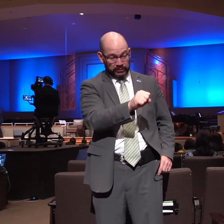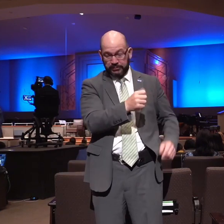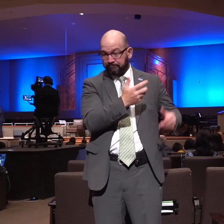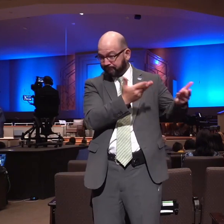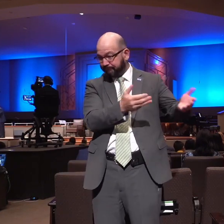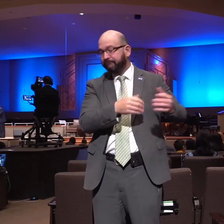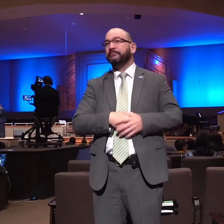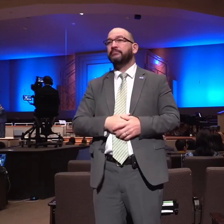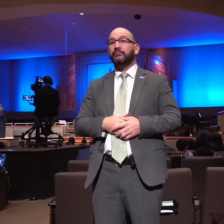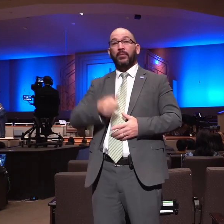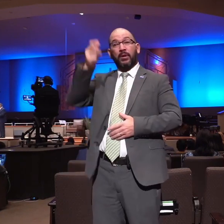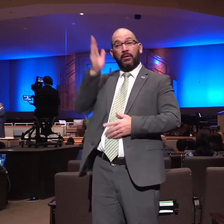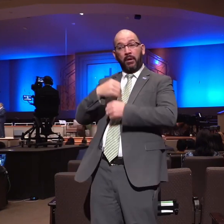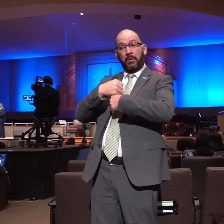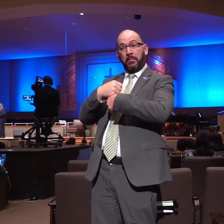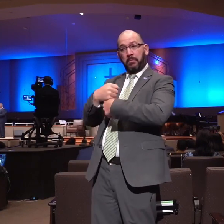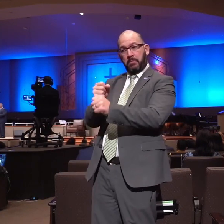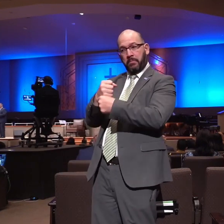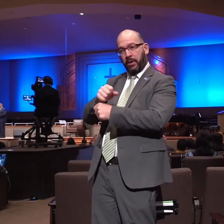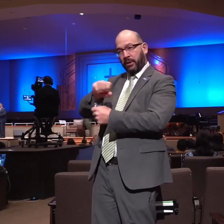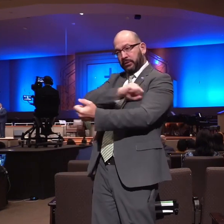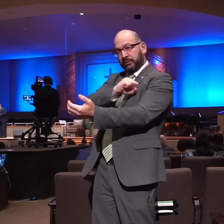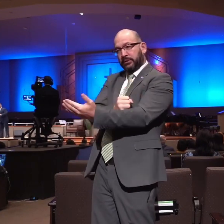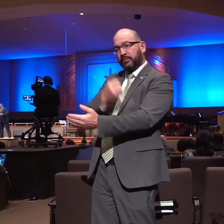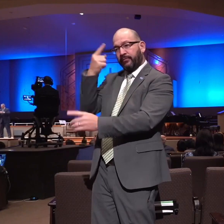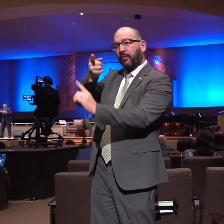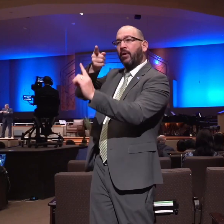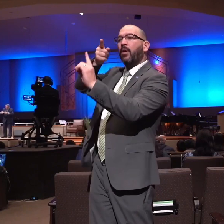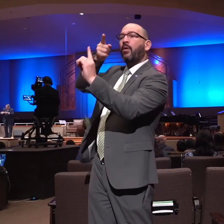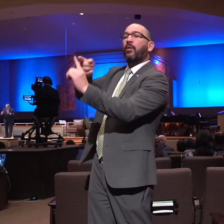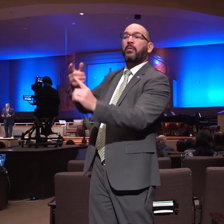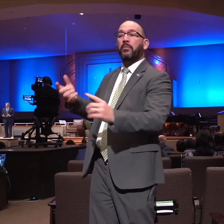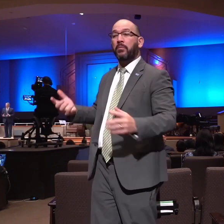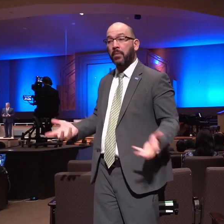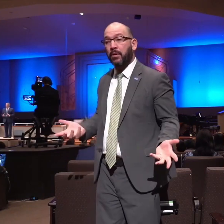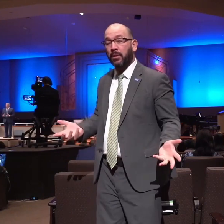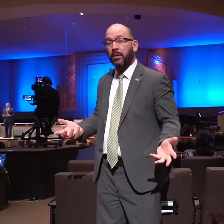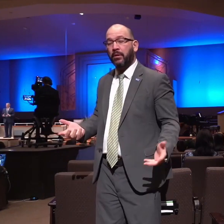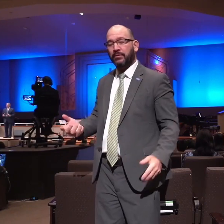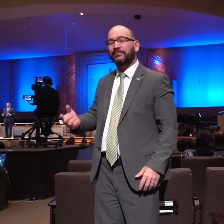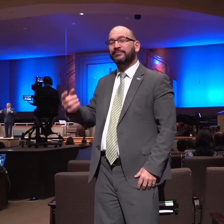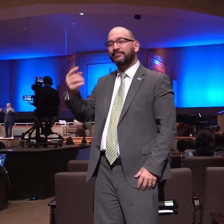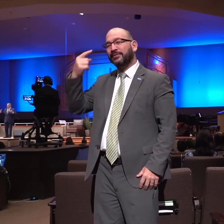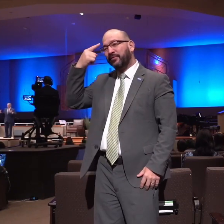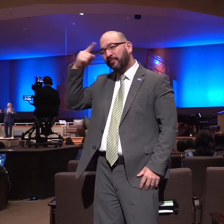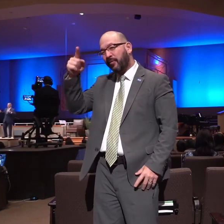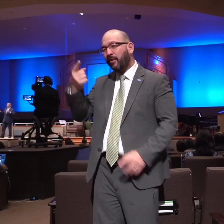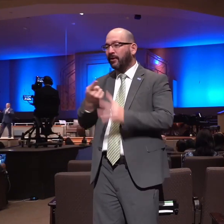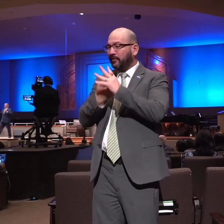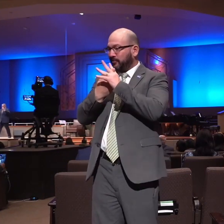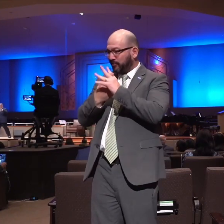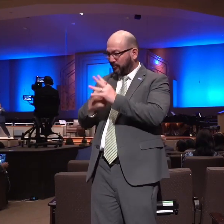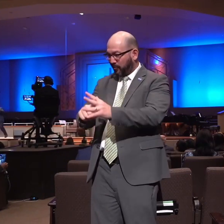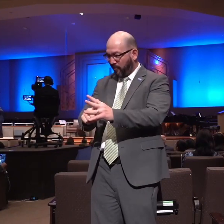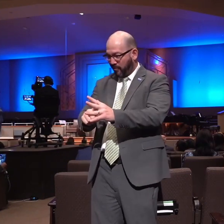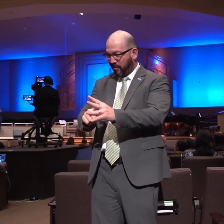for creating Samson for designing this child was that he would be a judge he would be a